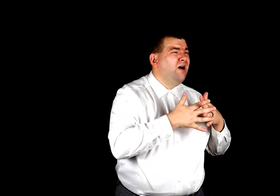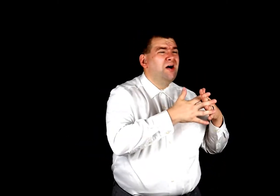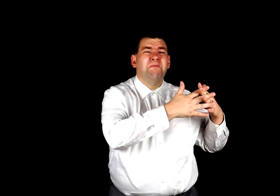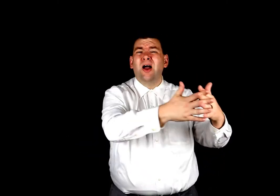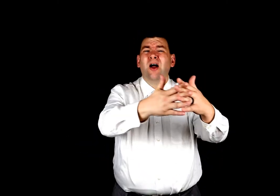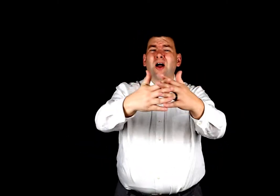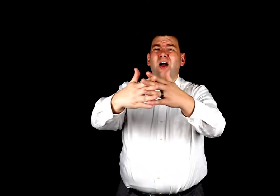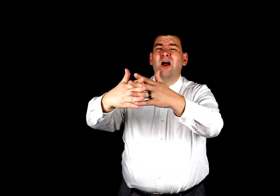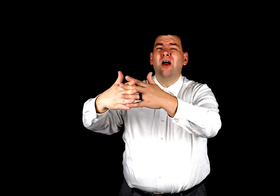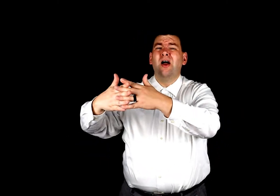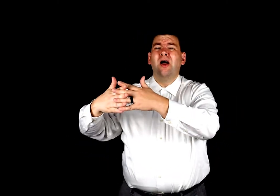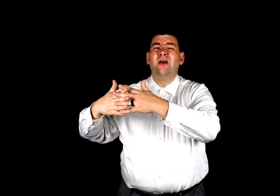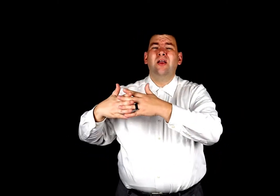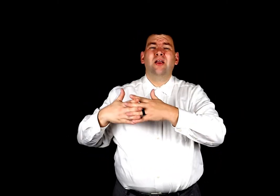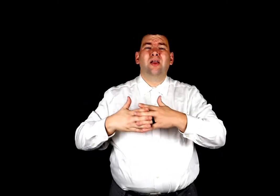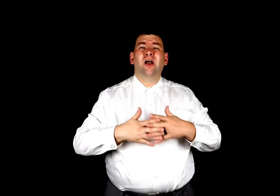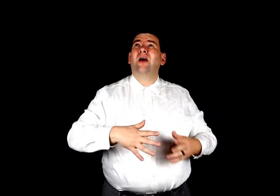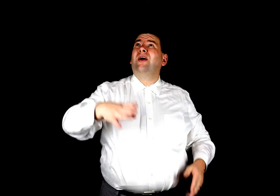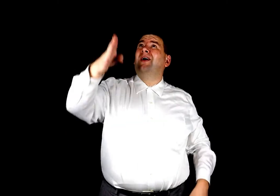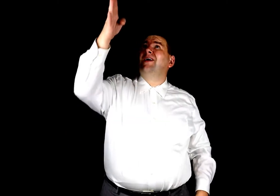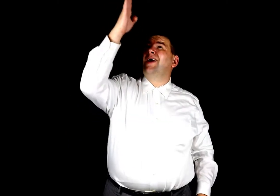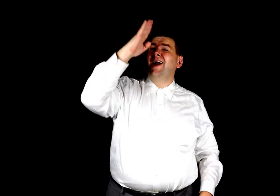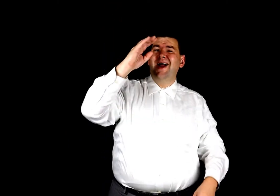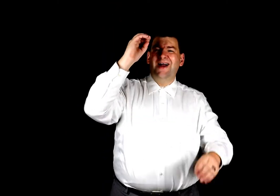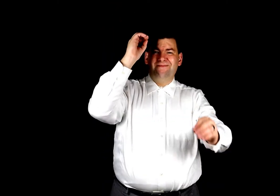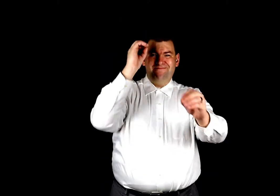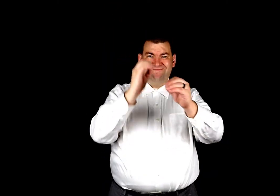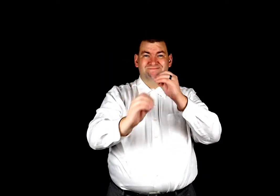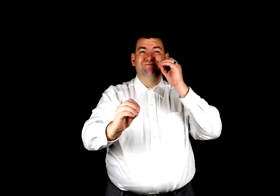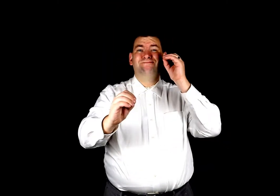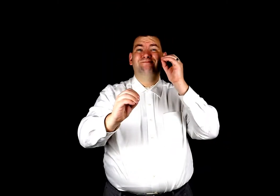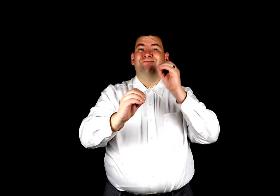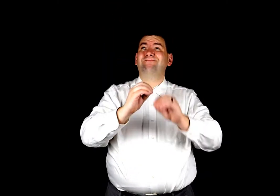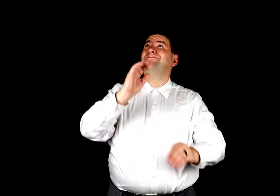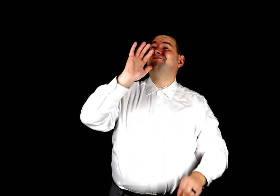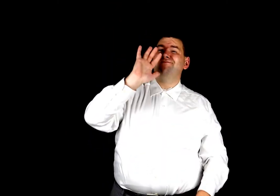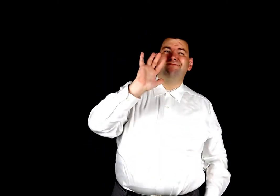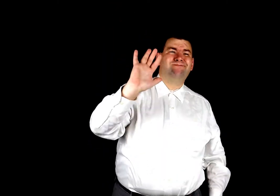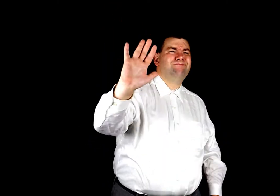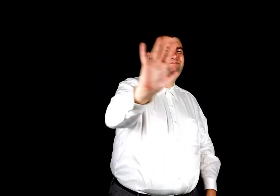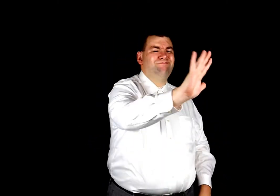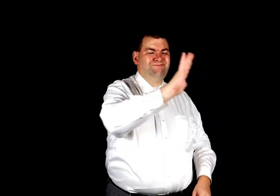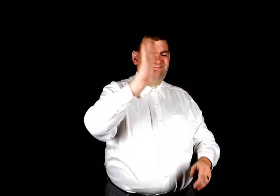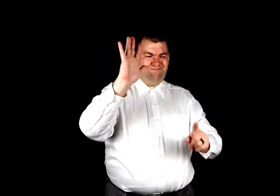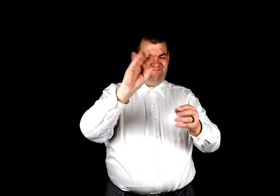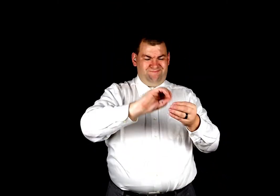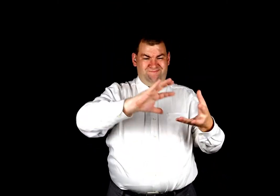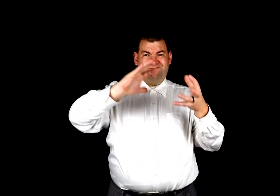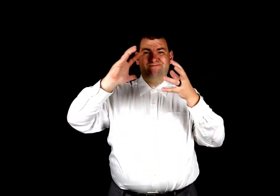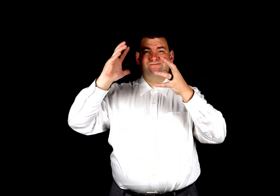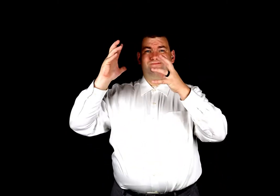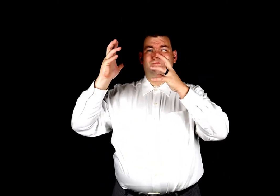America, America, God mend Thine every